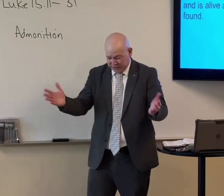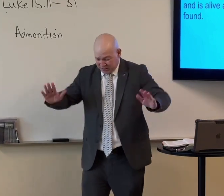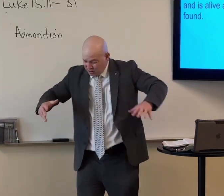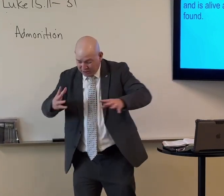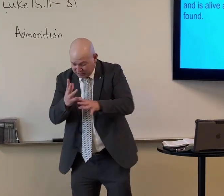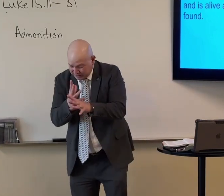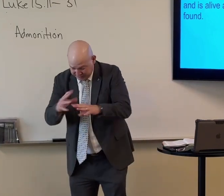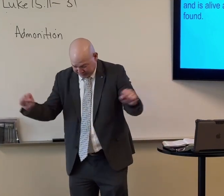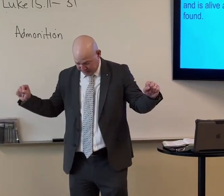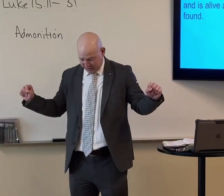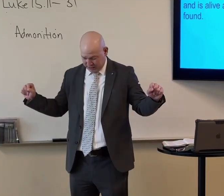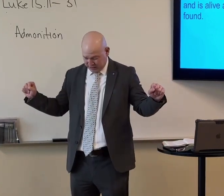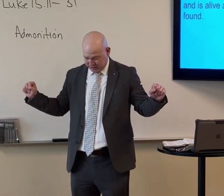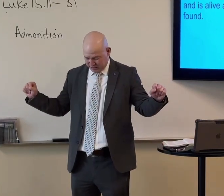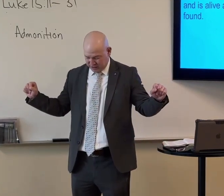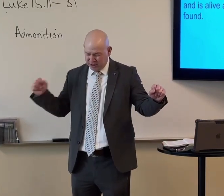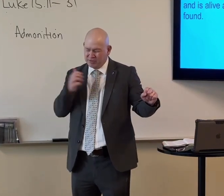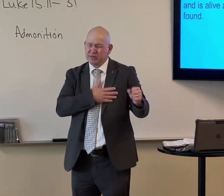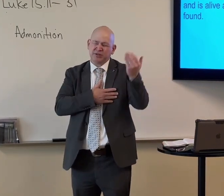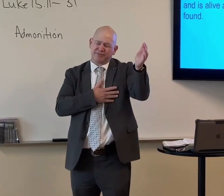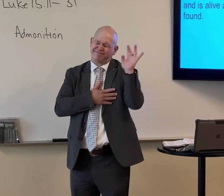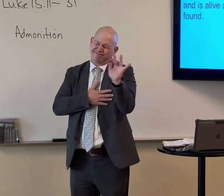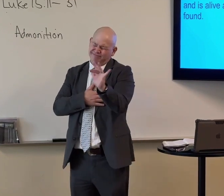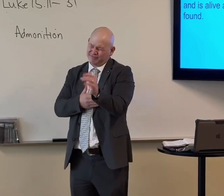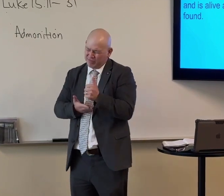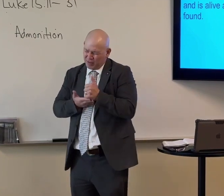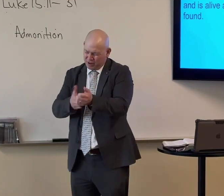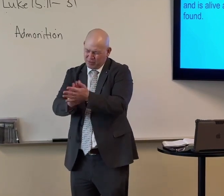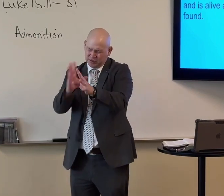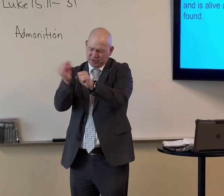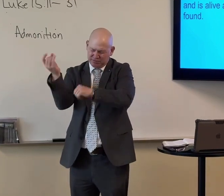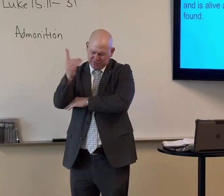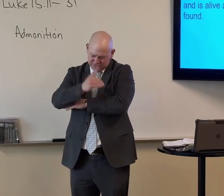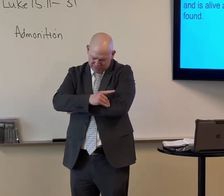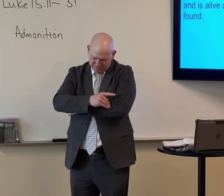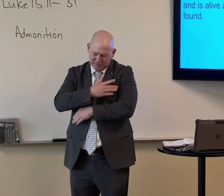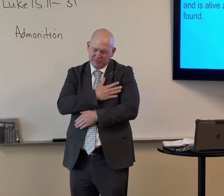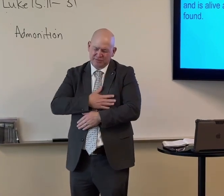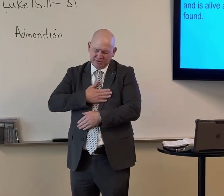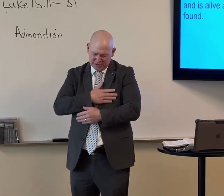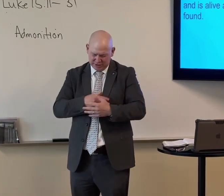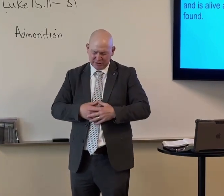Maybe there's a person. Here. Who is not yet saved. I pray you'd work in their heart.